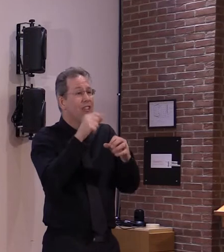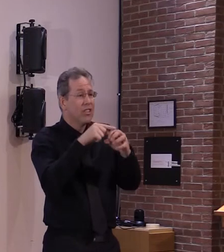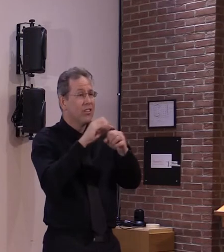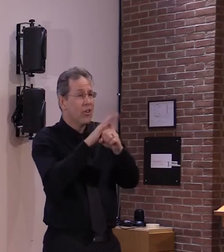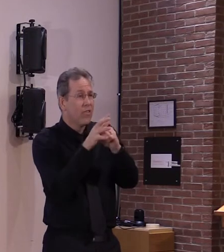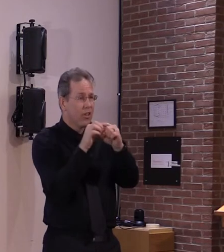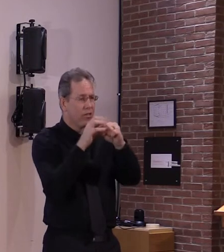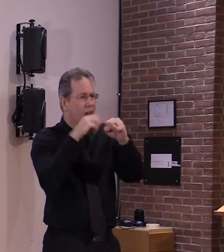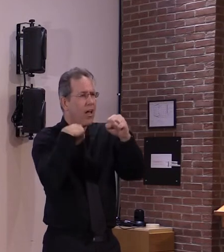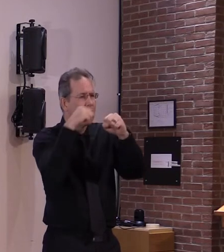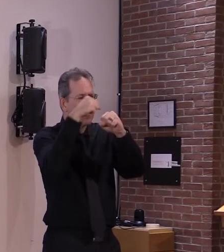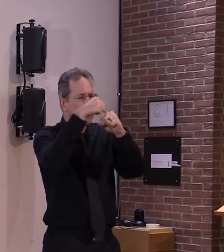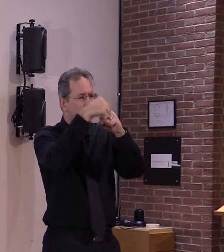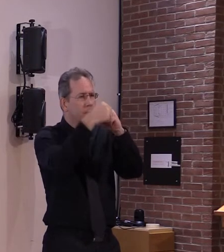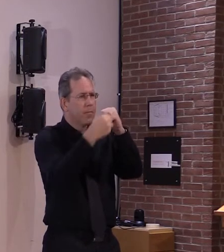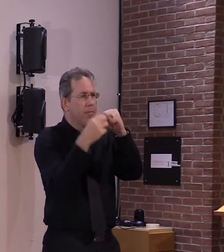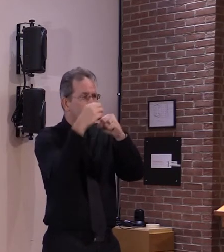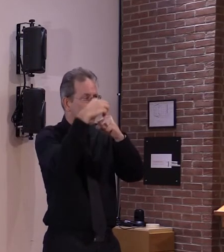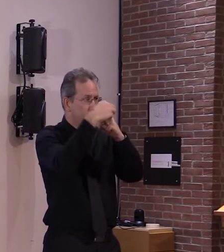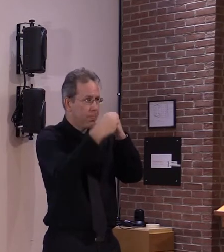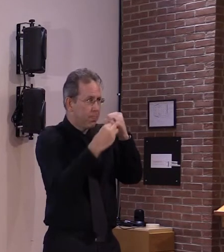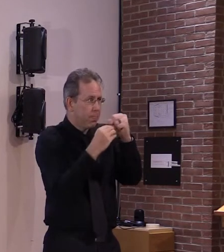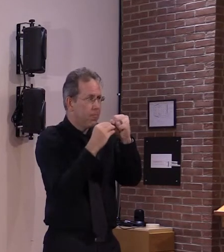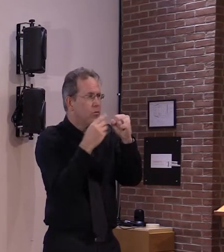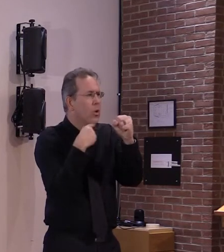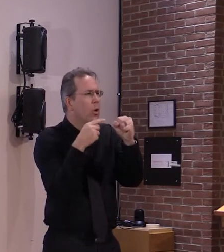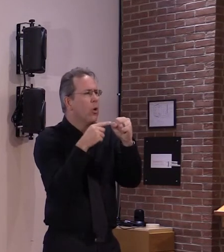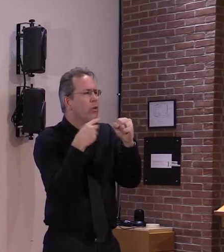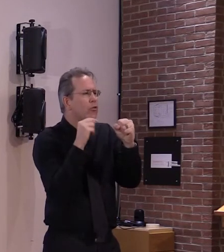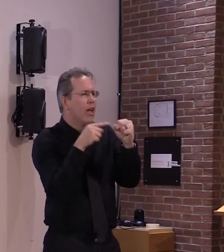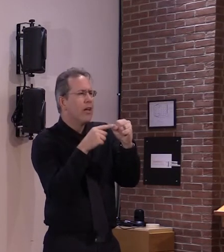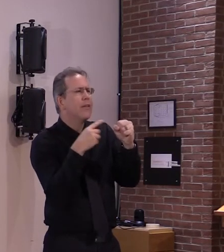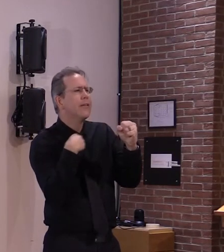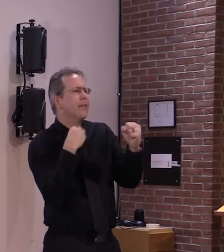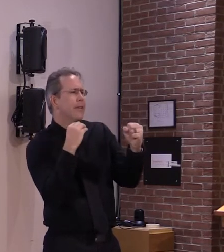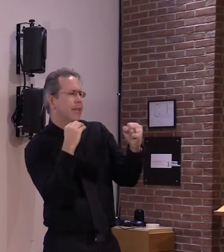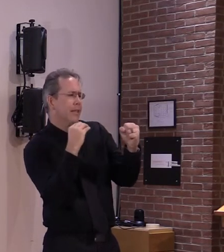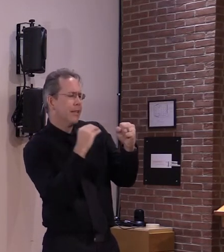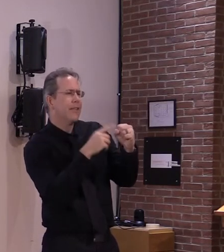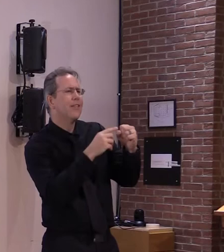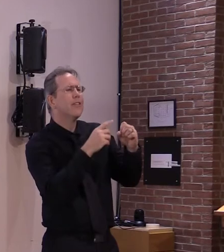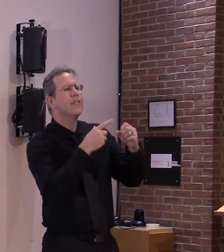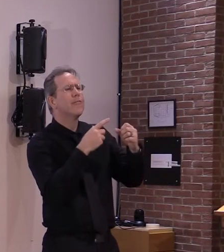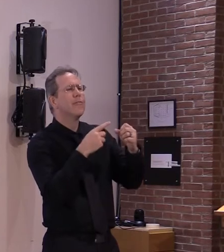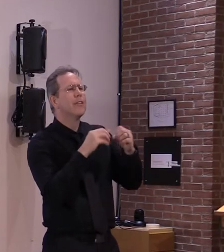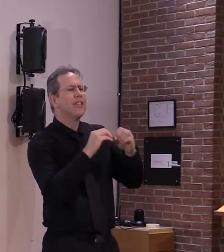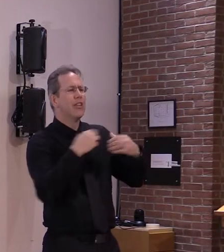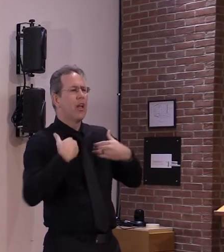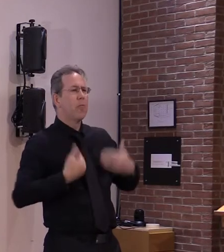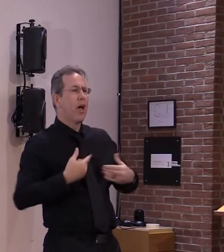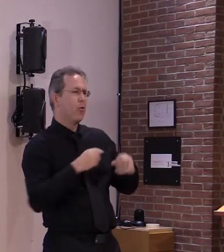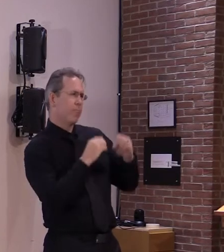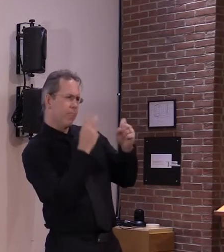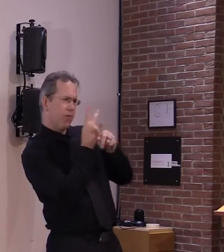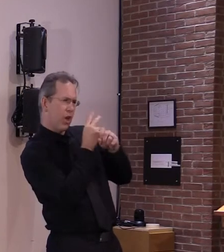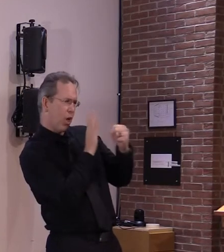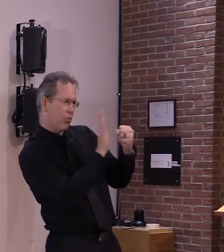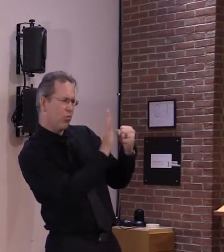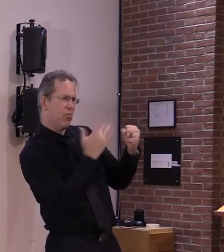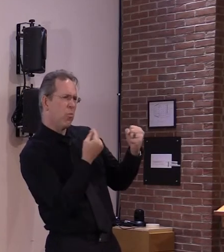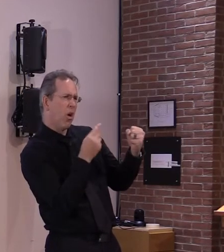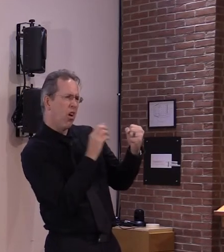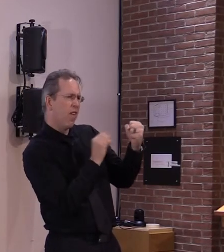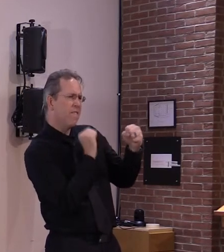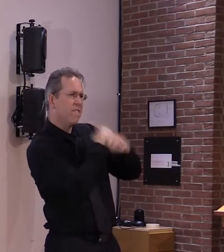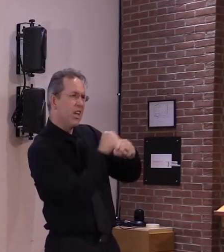spike protein that enables it to get into our body so when you make an antibody to the spike